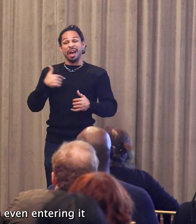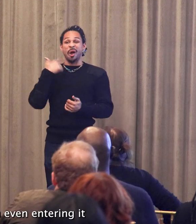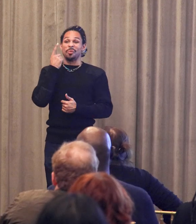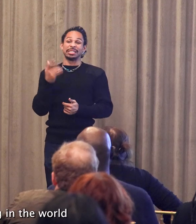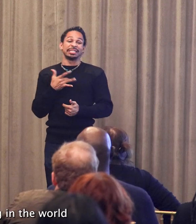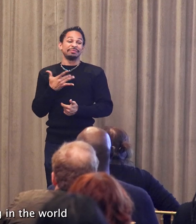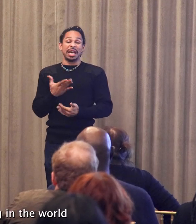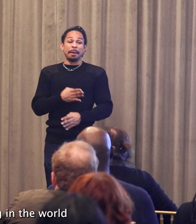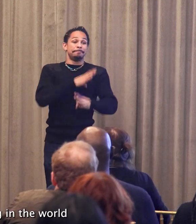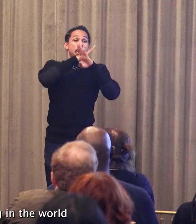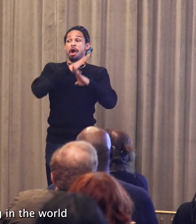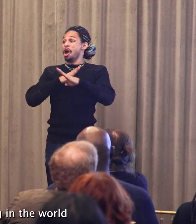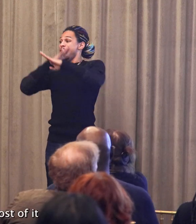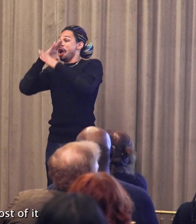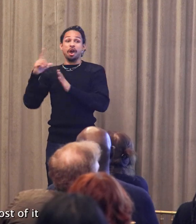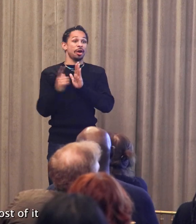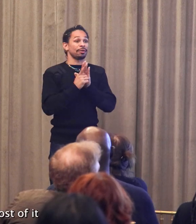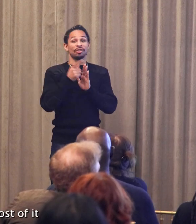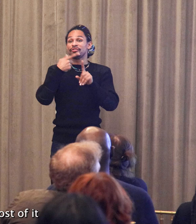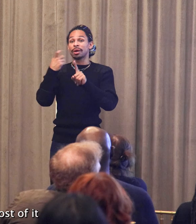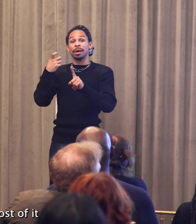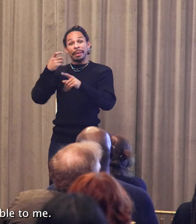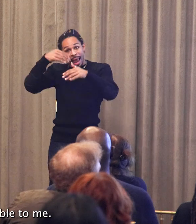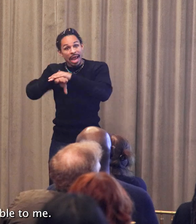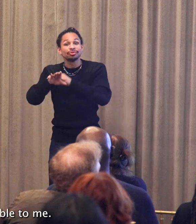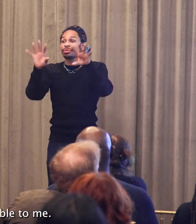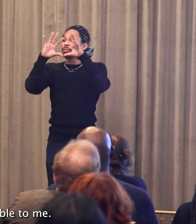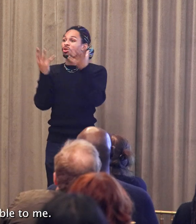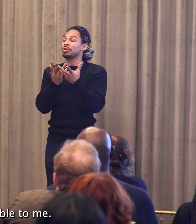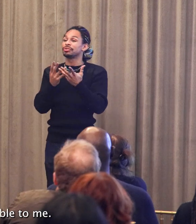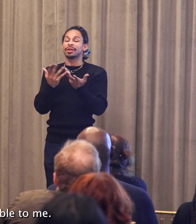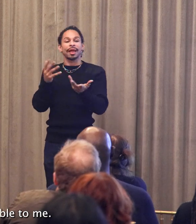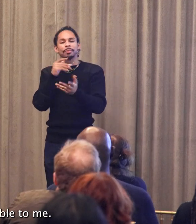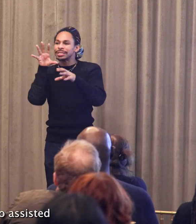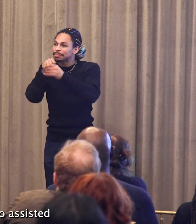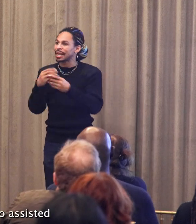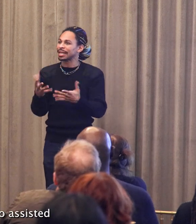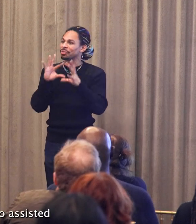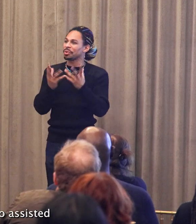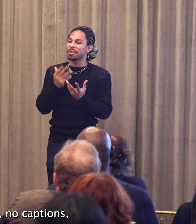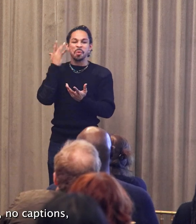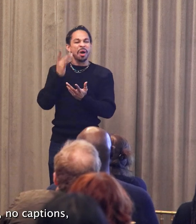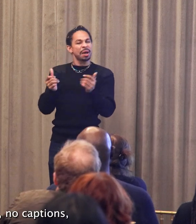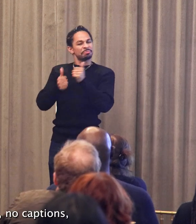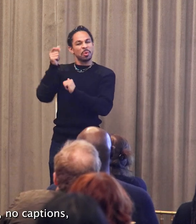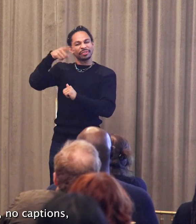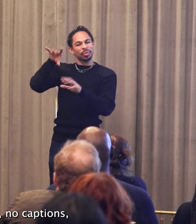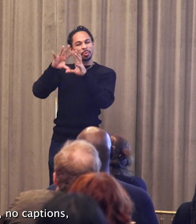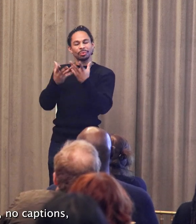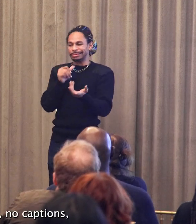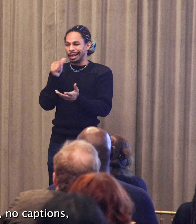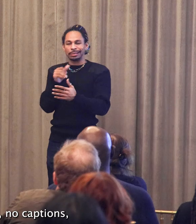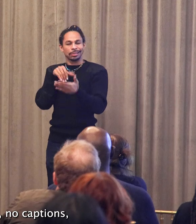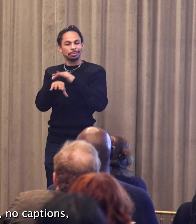entering it and participating in the world because most of it was inaccessible to me. There were no assisted listening devices,